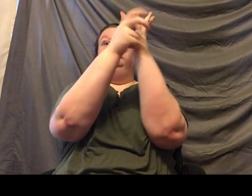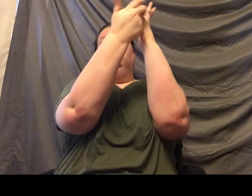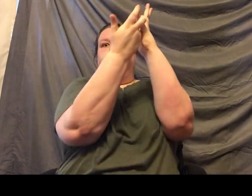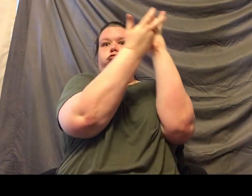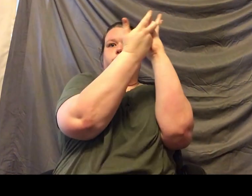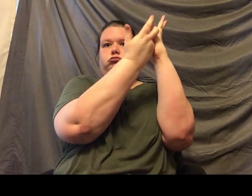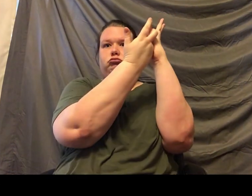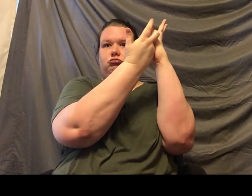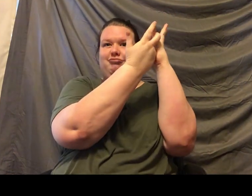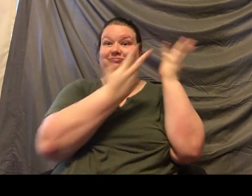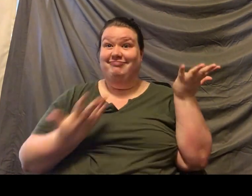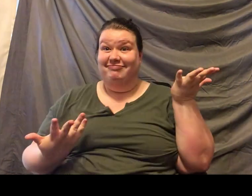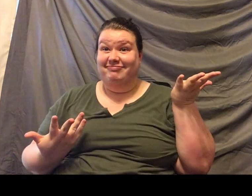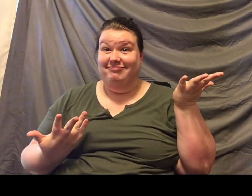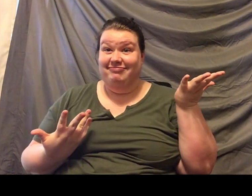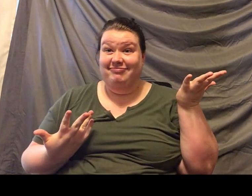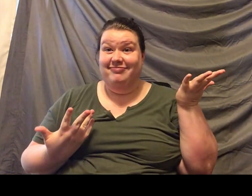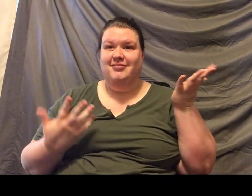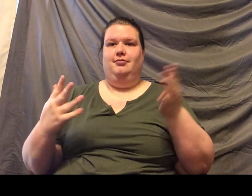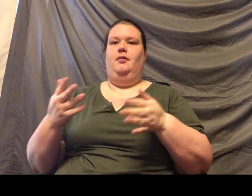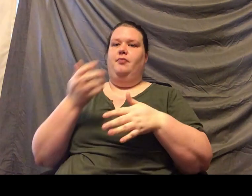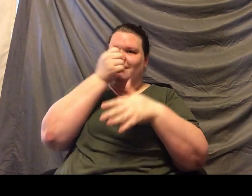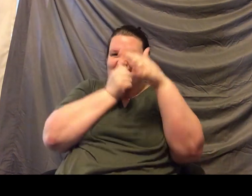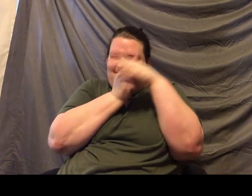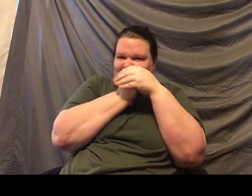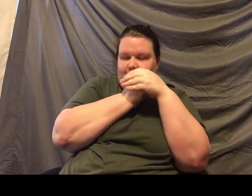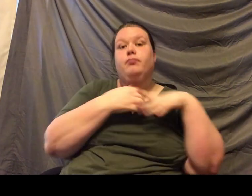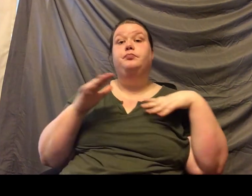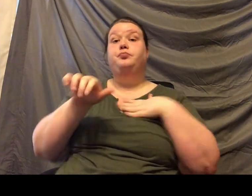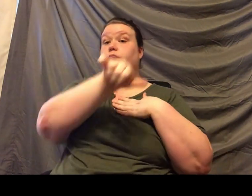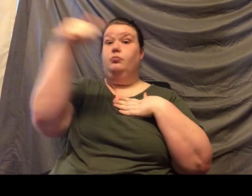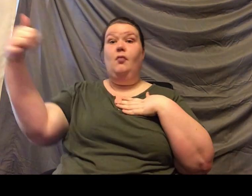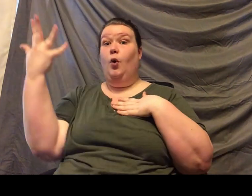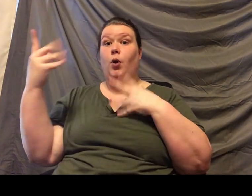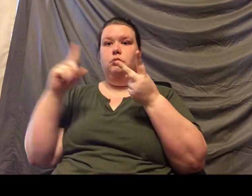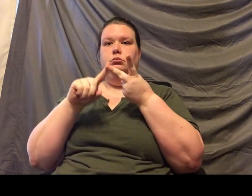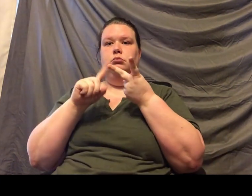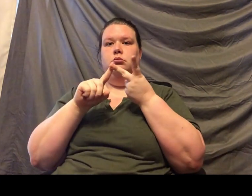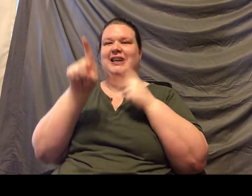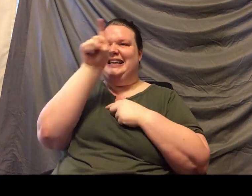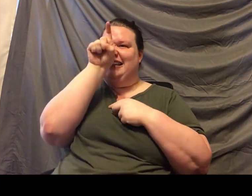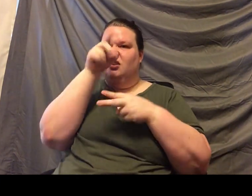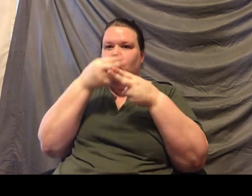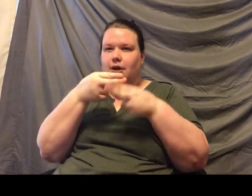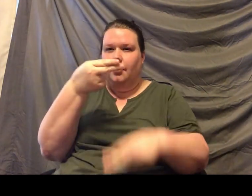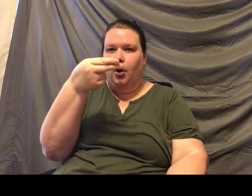hiding from their jaguars. Now, the other predator that most people don't realize that they have is a harpy eagle. So harpy eagles are big enough